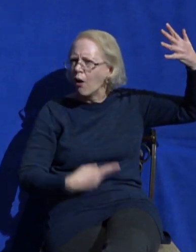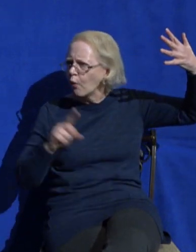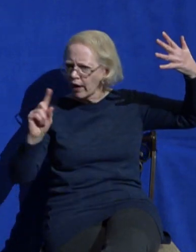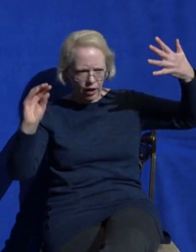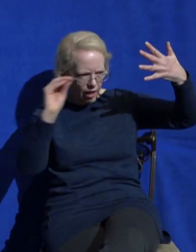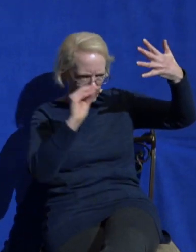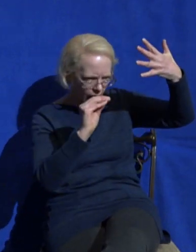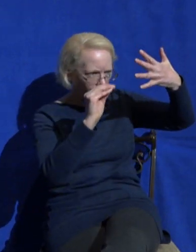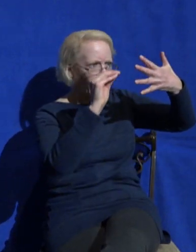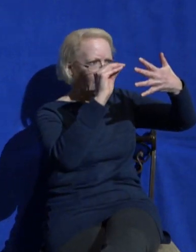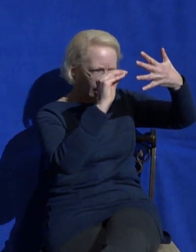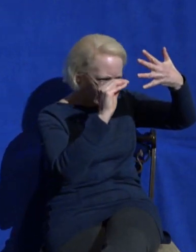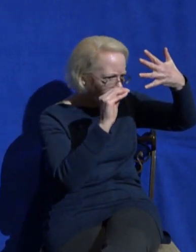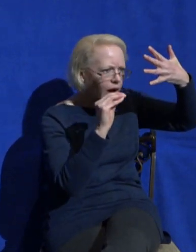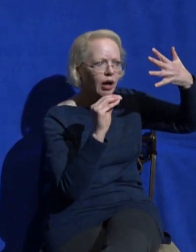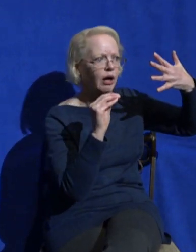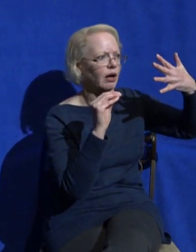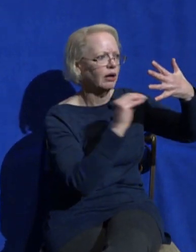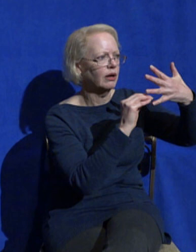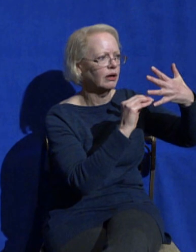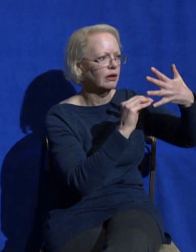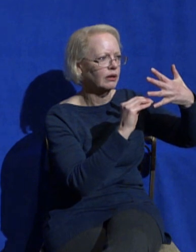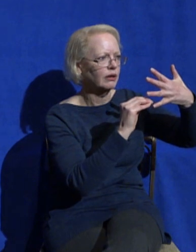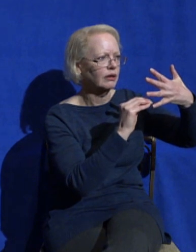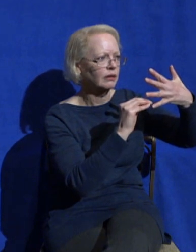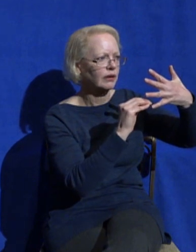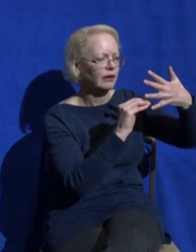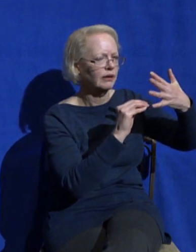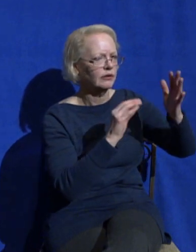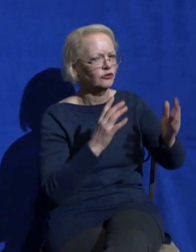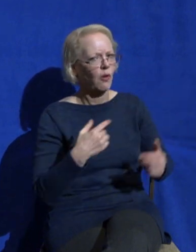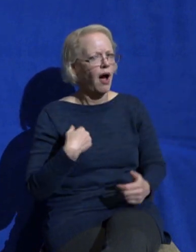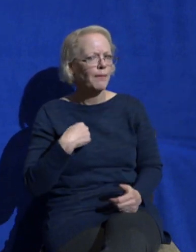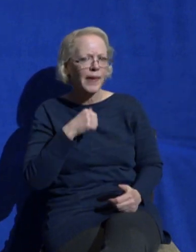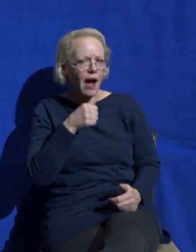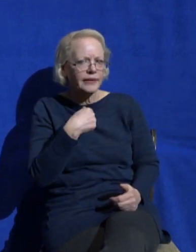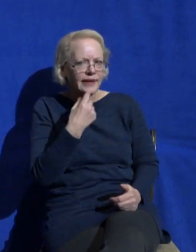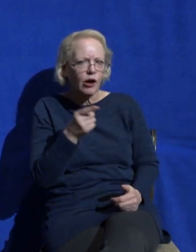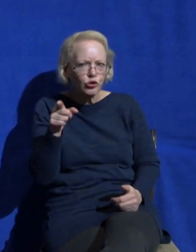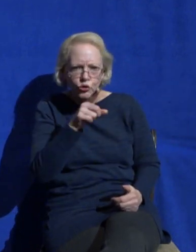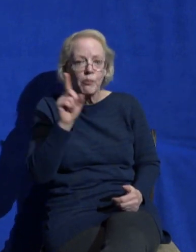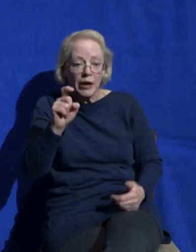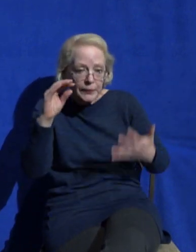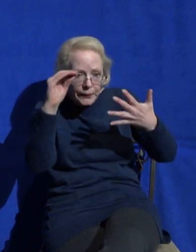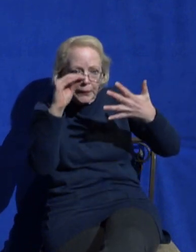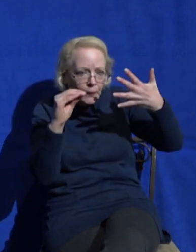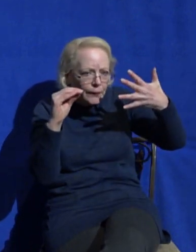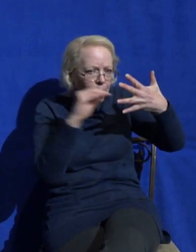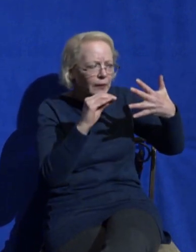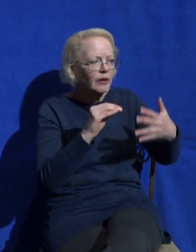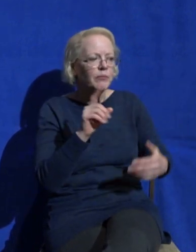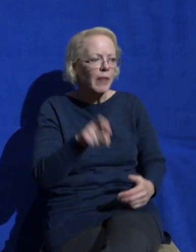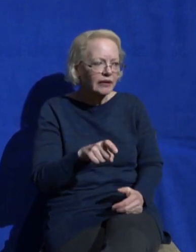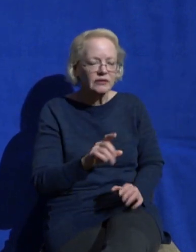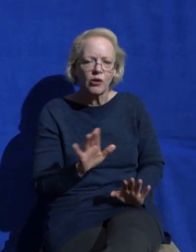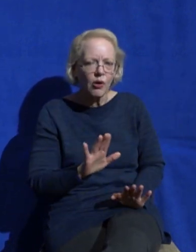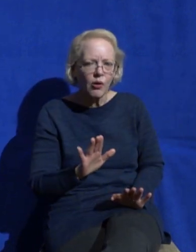so I'm not just telling you to have a daily quiet time I'm trying to help you change the way you think about your